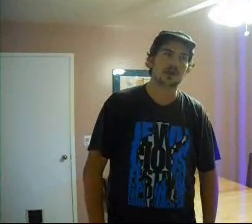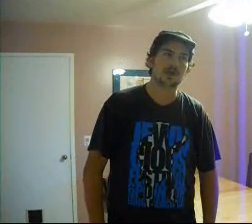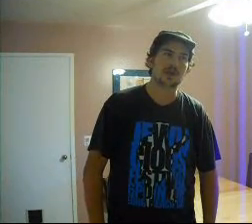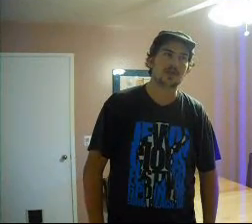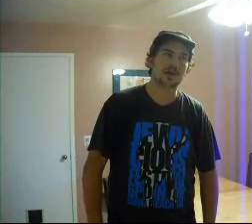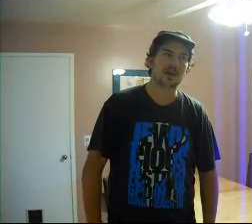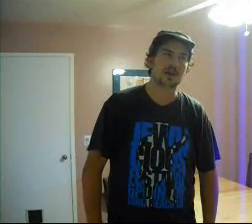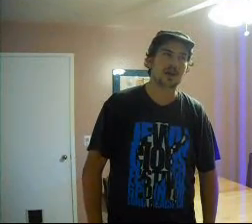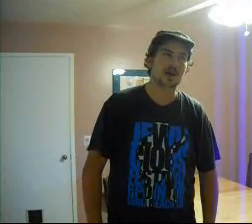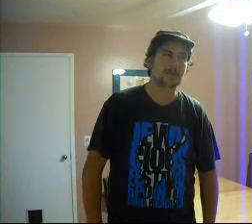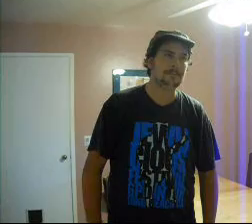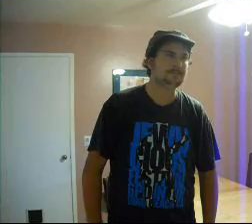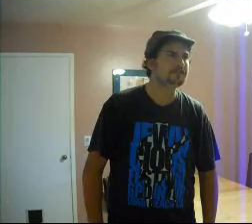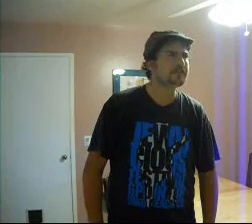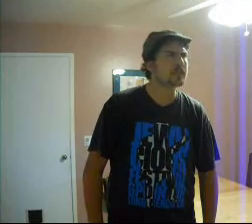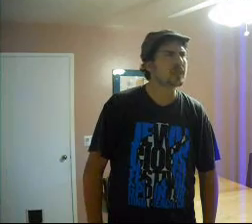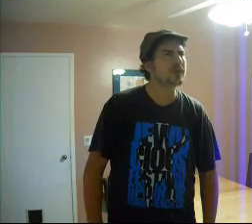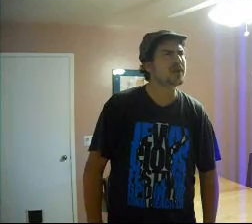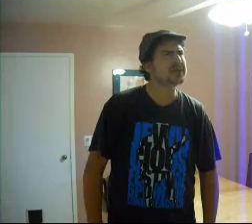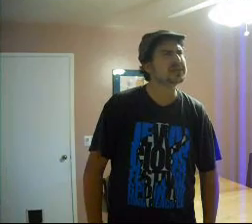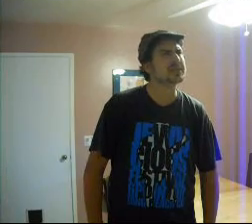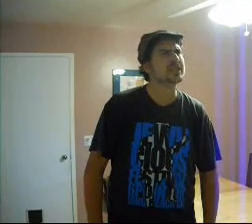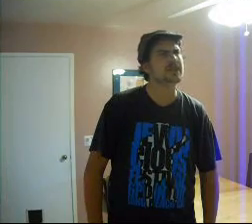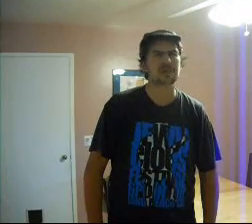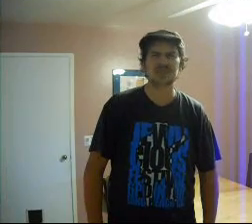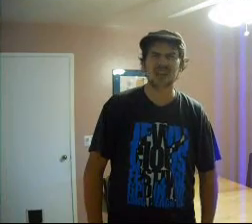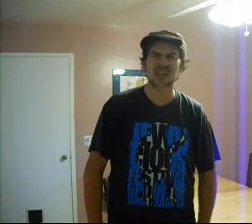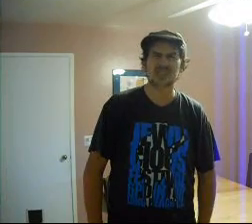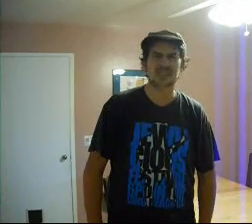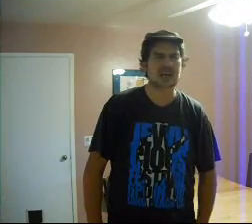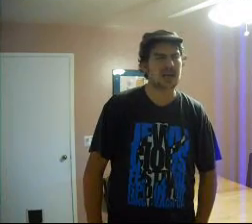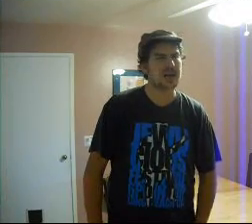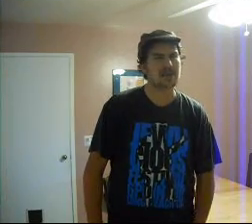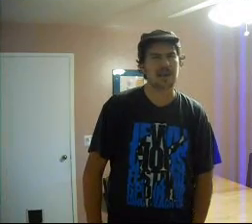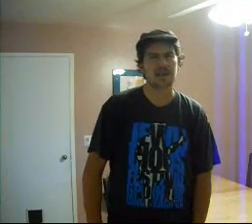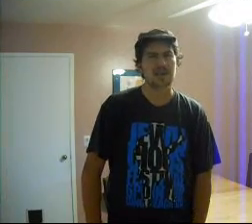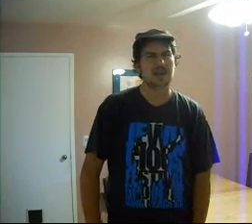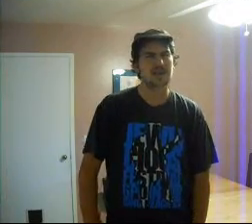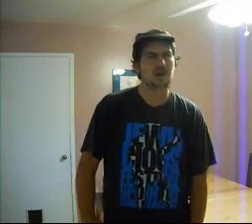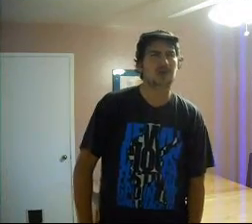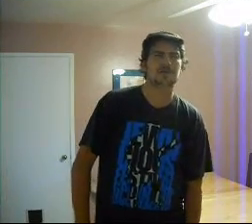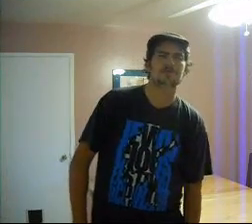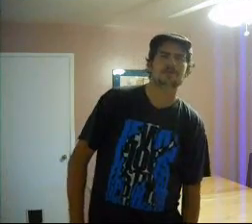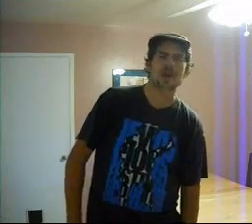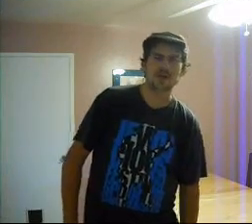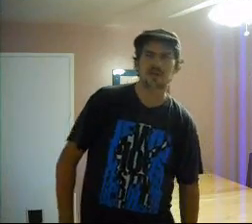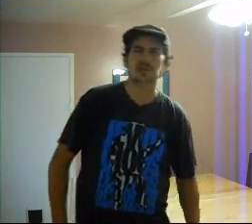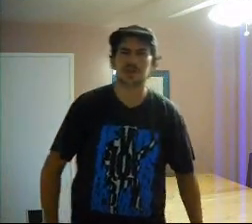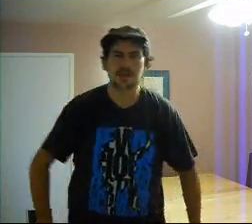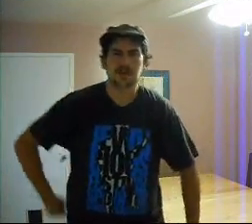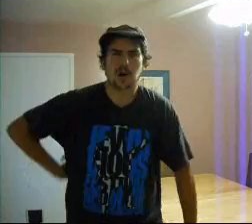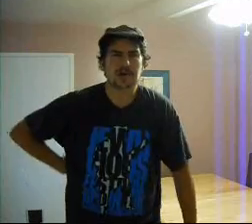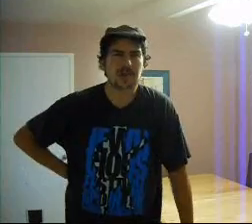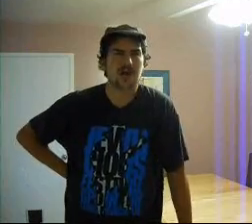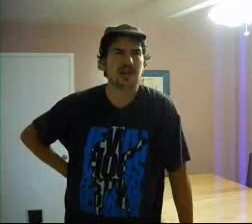about it. Um. What else is skipped. There's lots of it. Like. I mean. There are some. Heavily skipped parts of Dabbing. I mean.